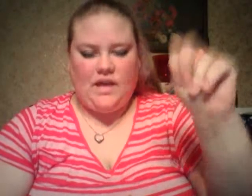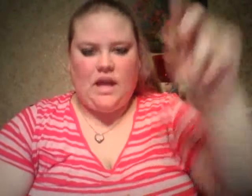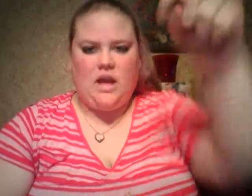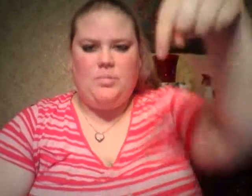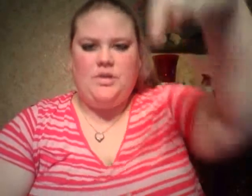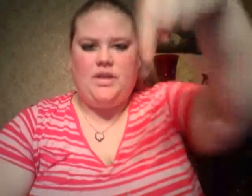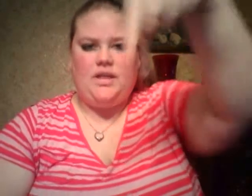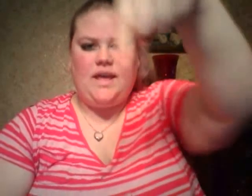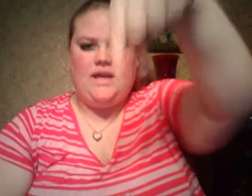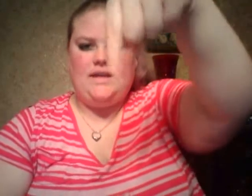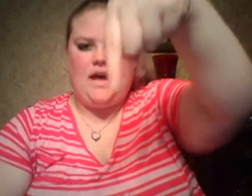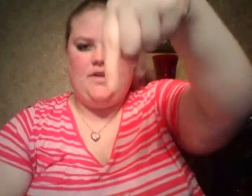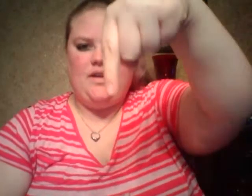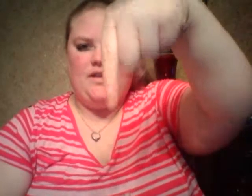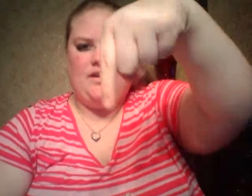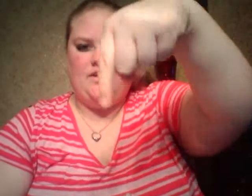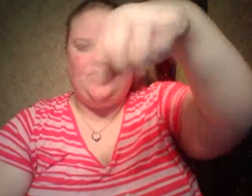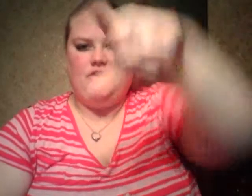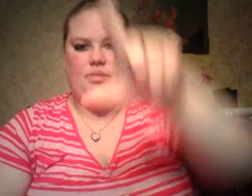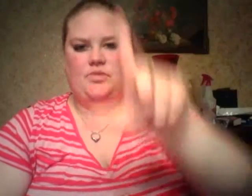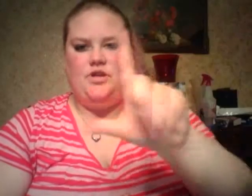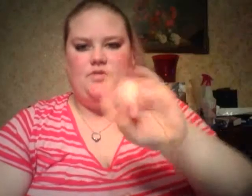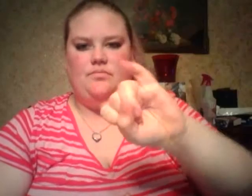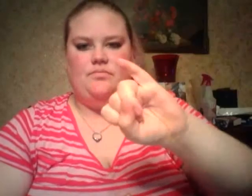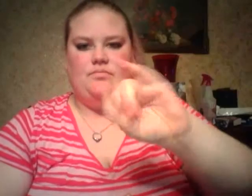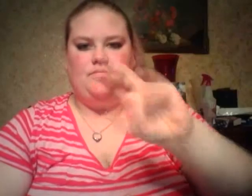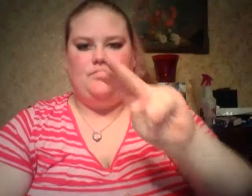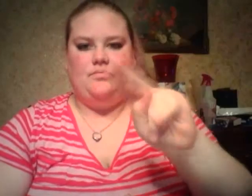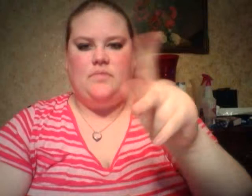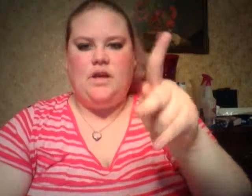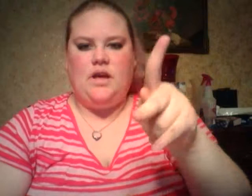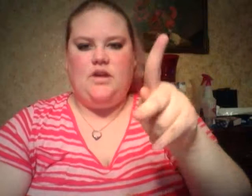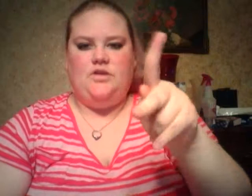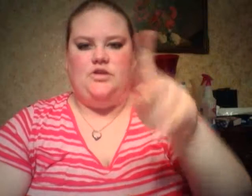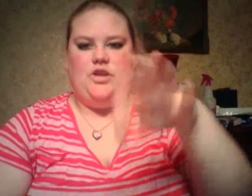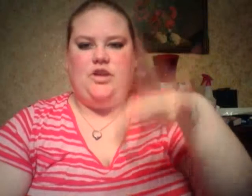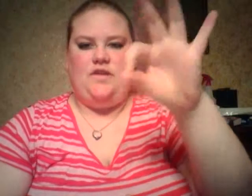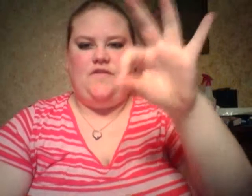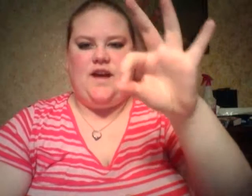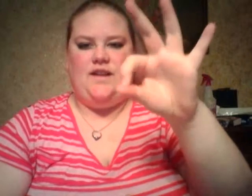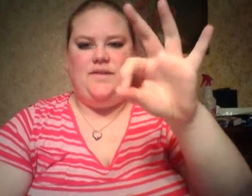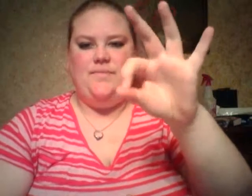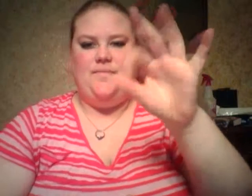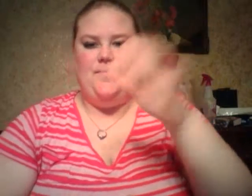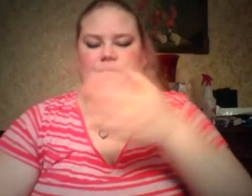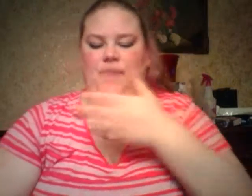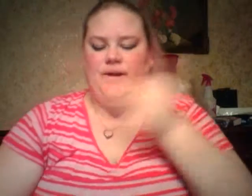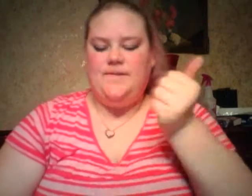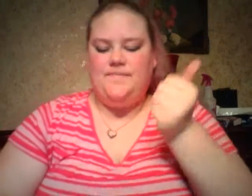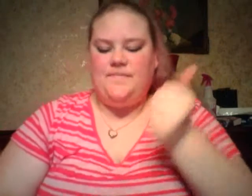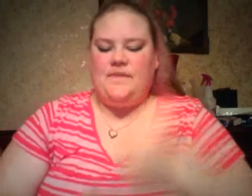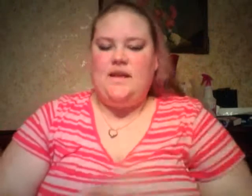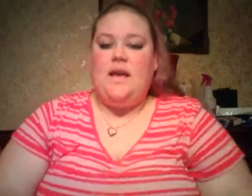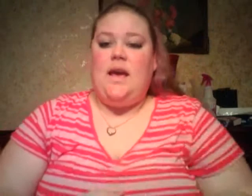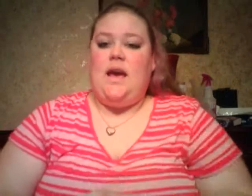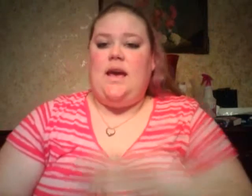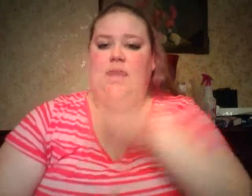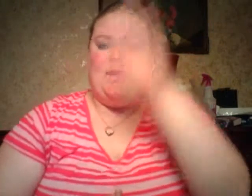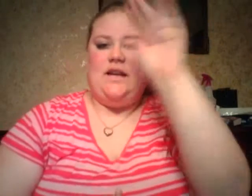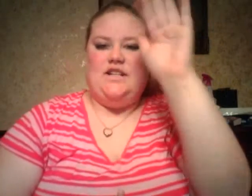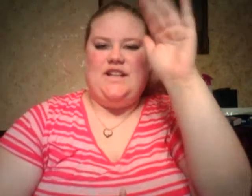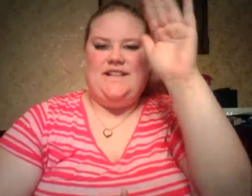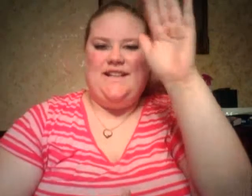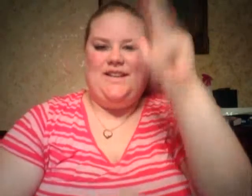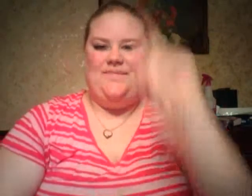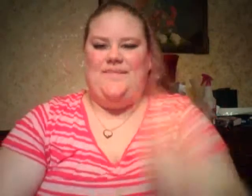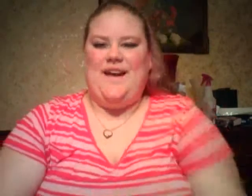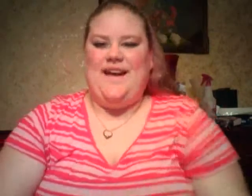And I'll put the link down in the description so you can find them better. And I'll catch you guys later. Bye.